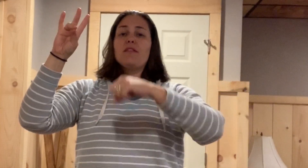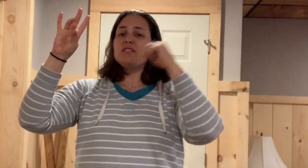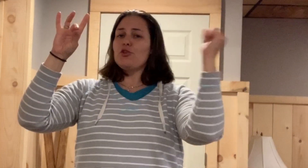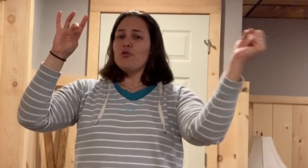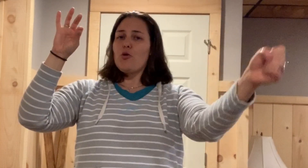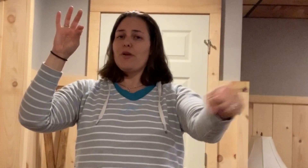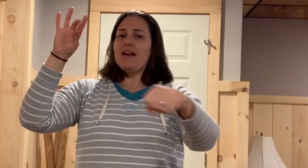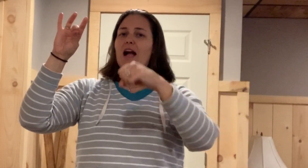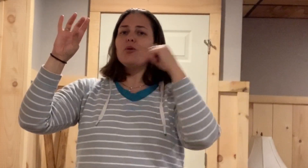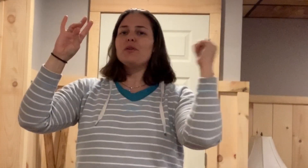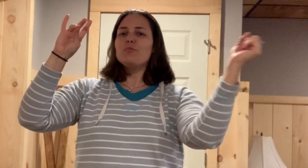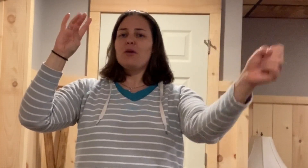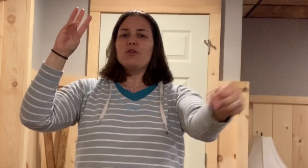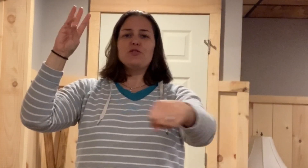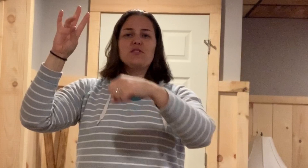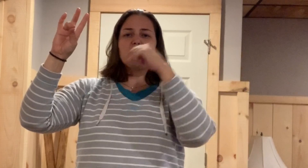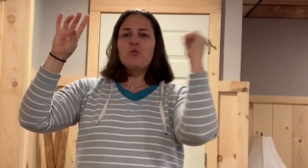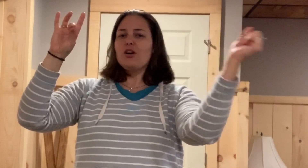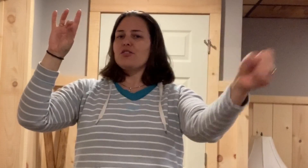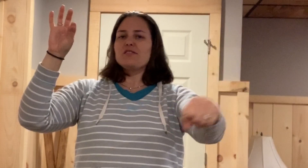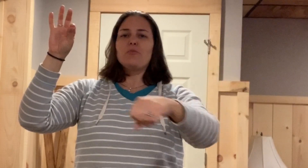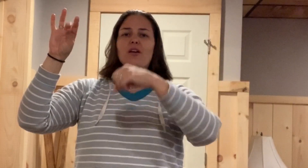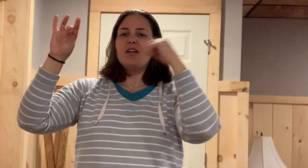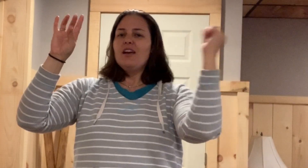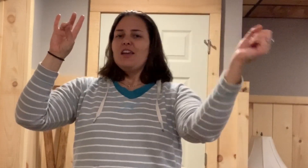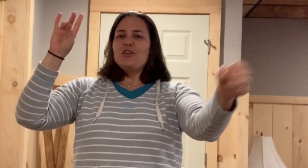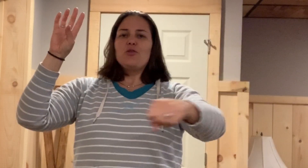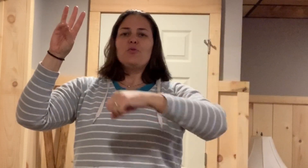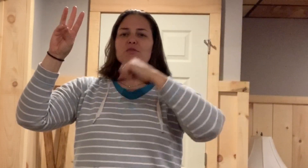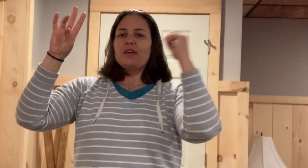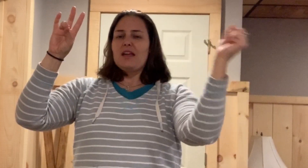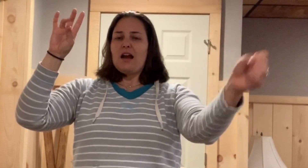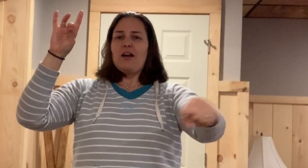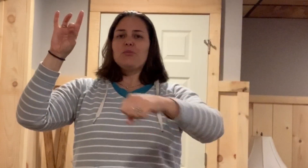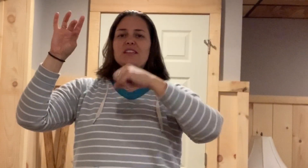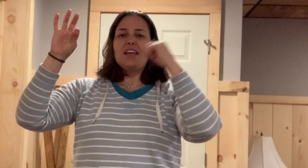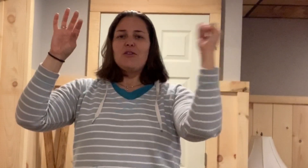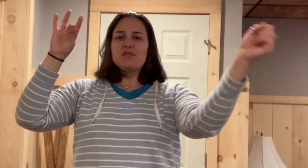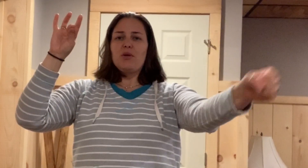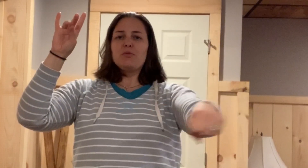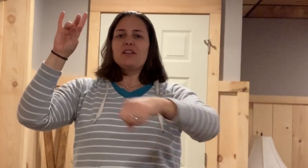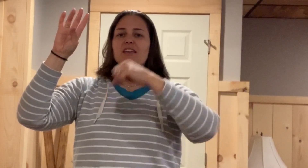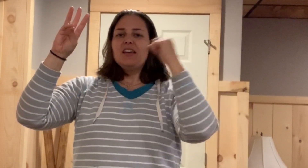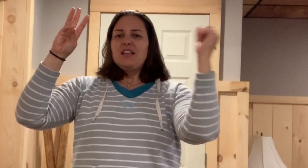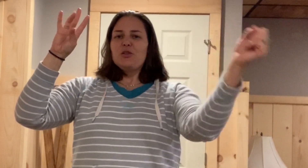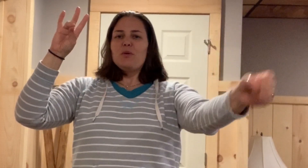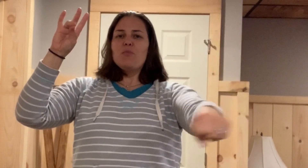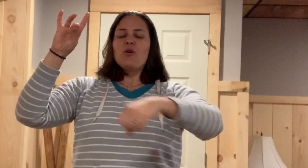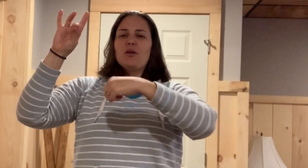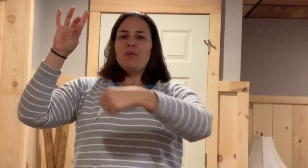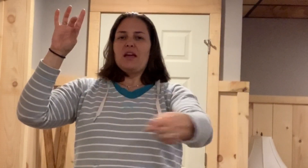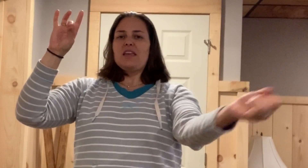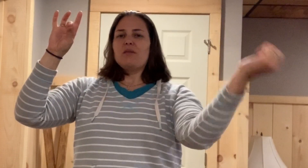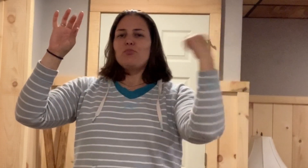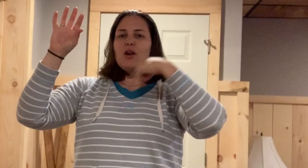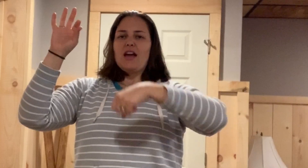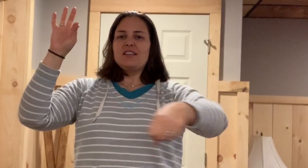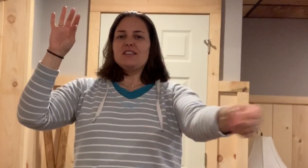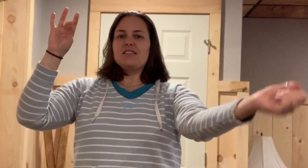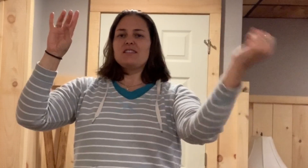find the right pattern in order to stimulate the prefrontal cortex. So if you're unsure, then please contact me and I'll be able to help assess you